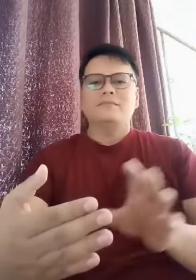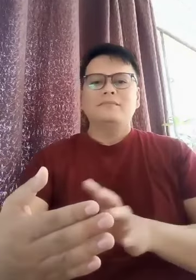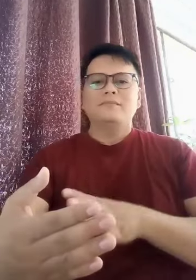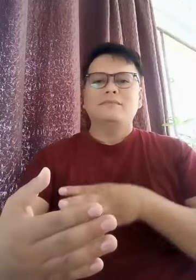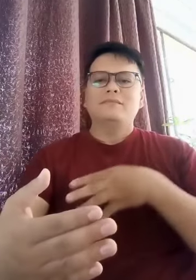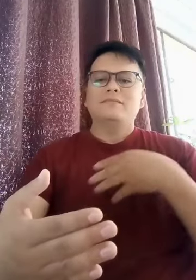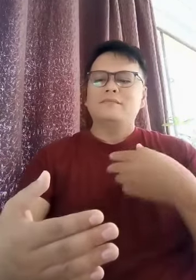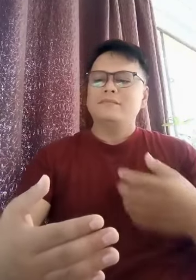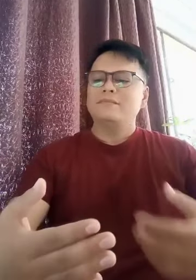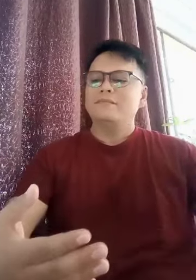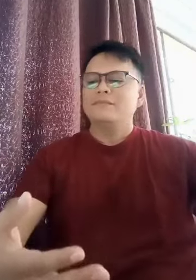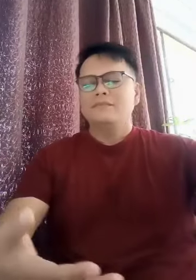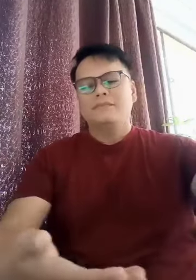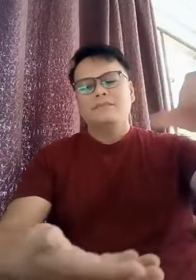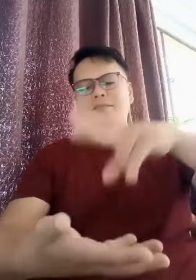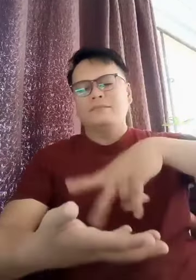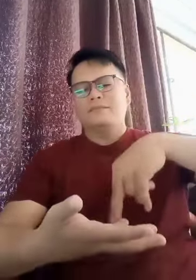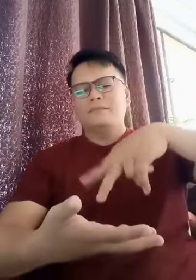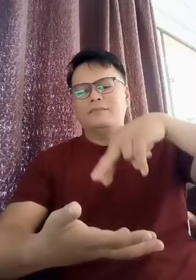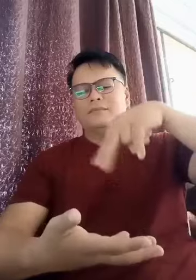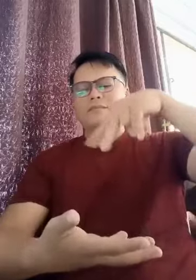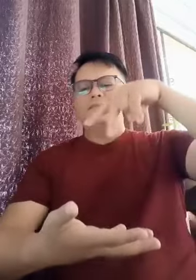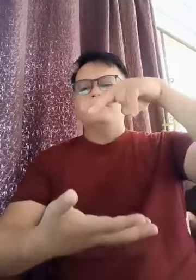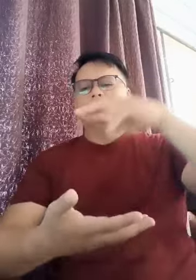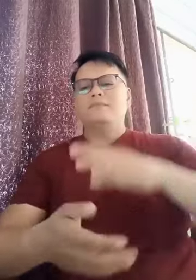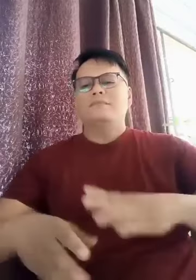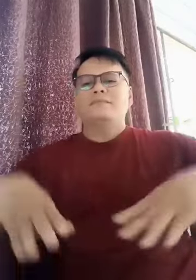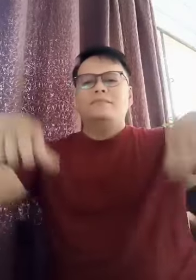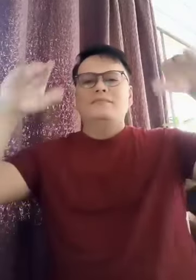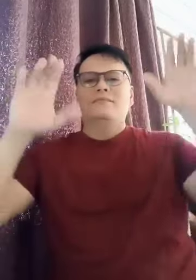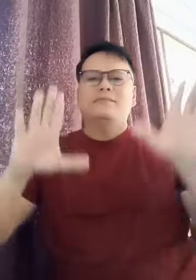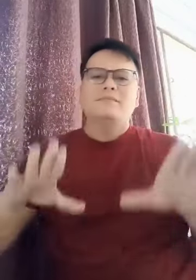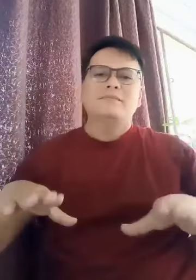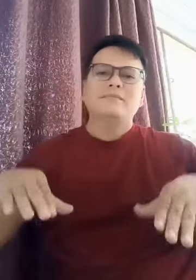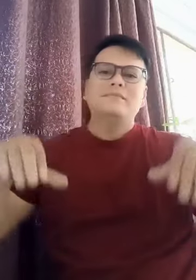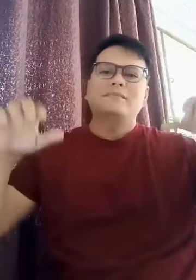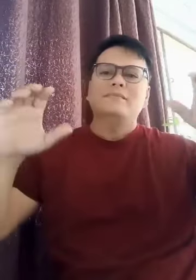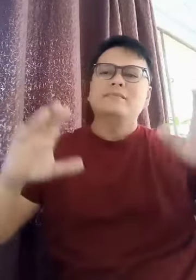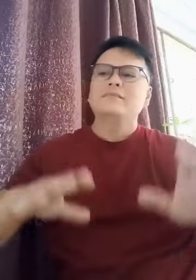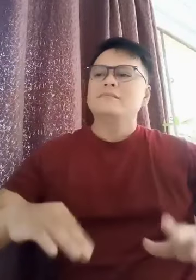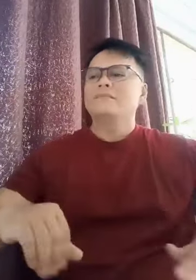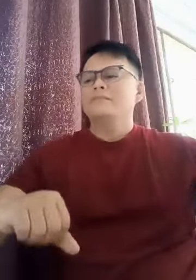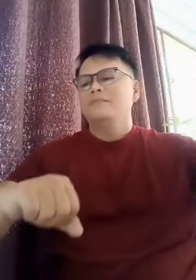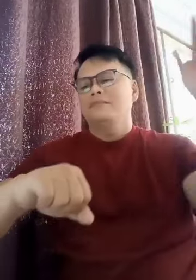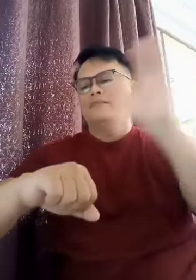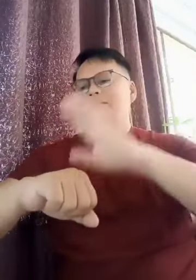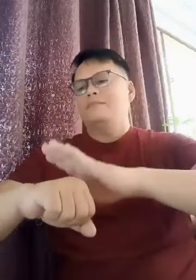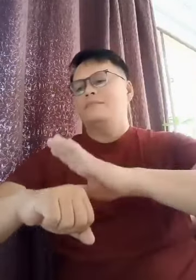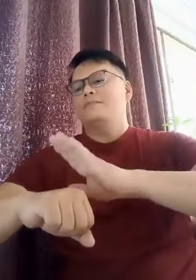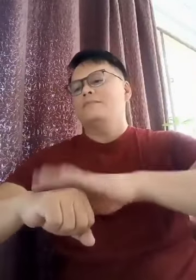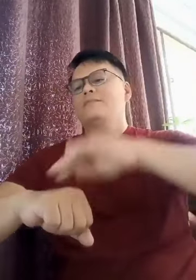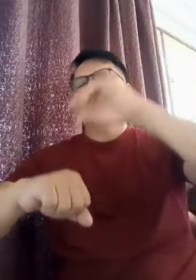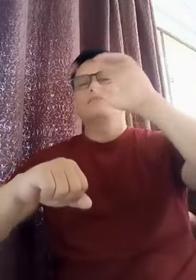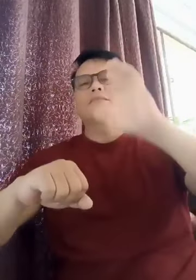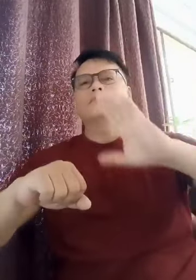any song. I can dance, I can die, I can look up the rainbow